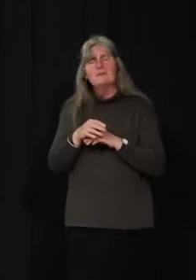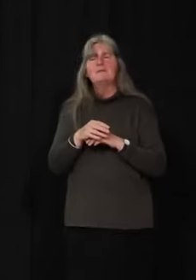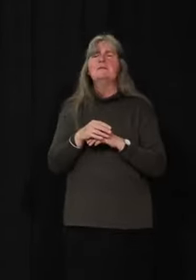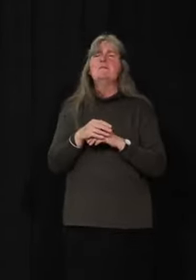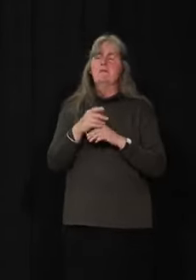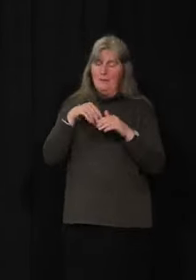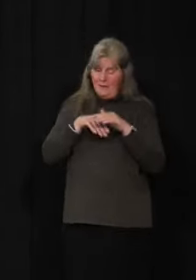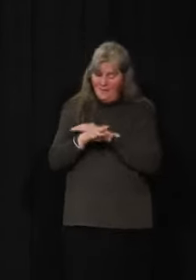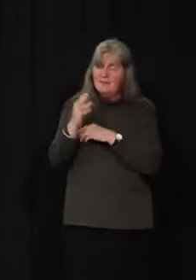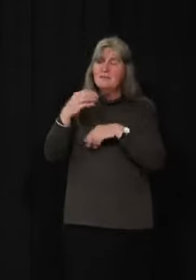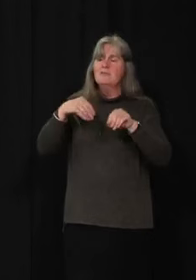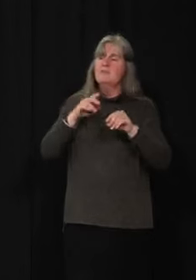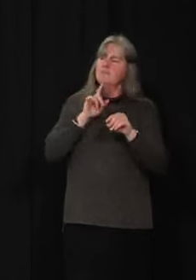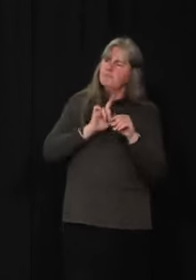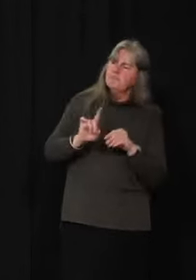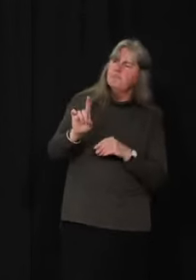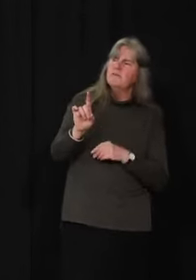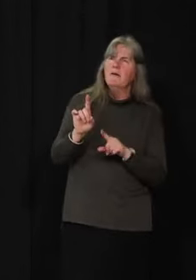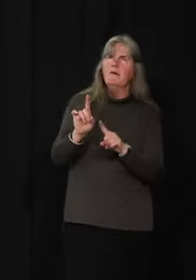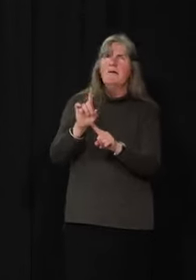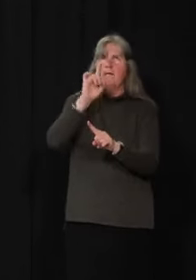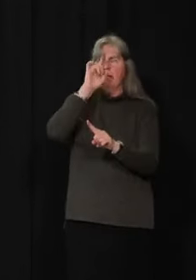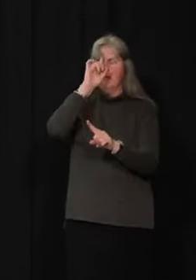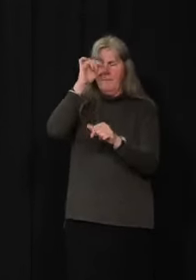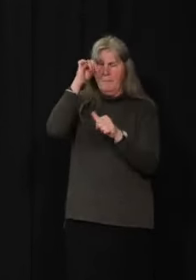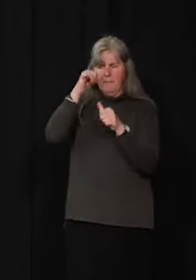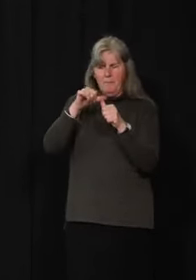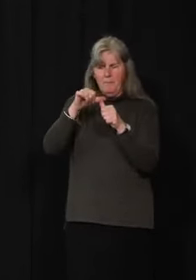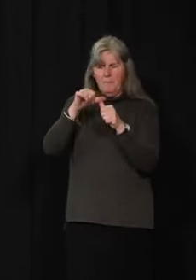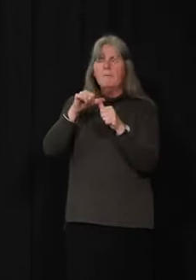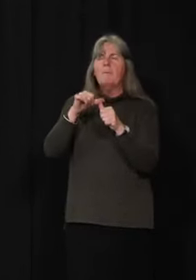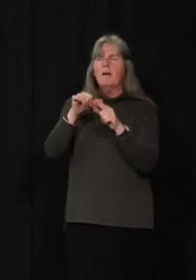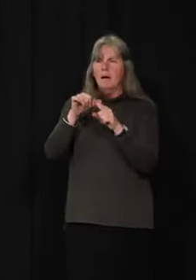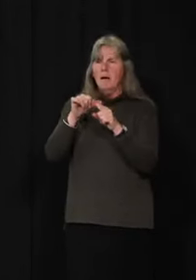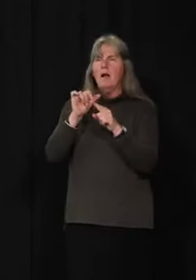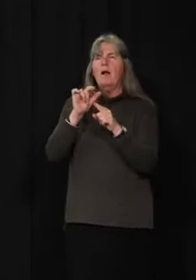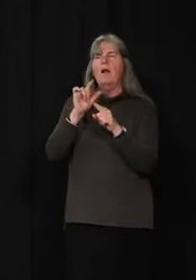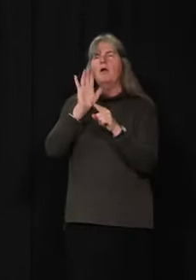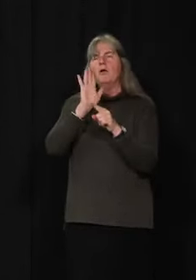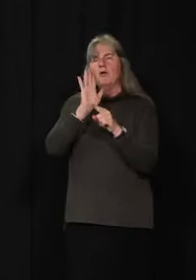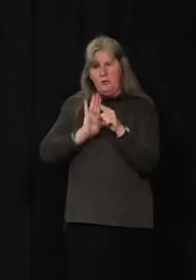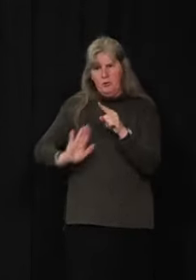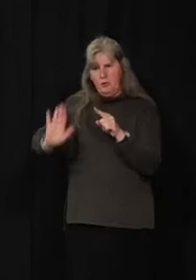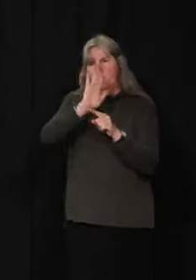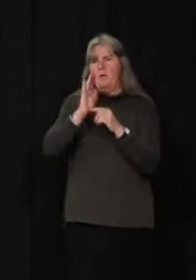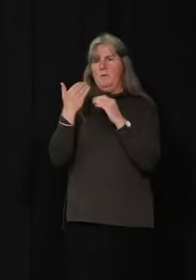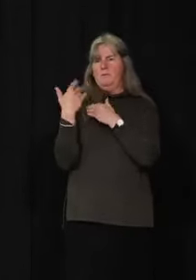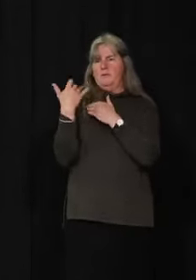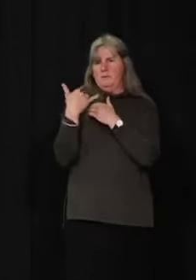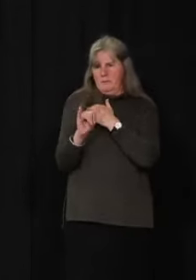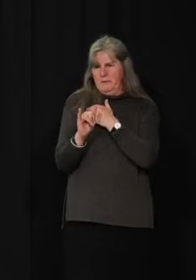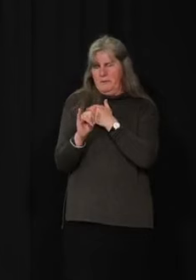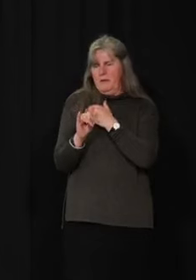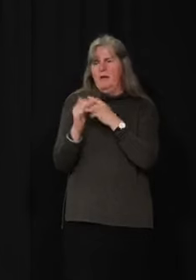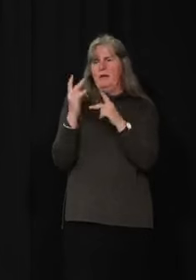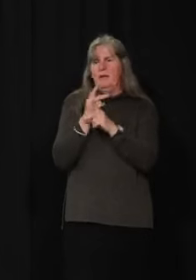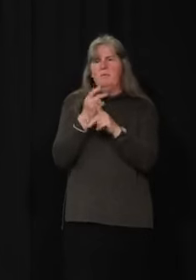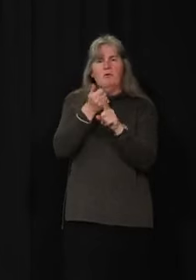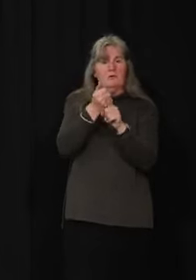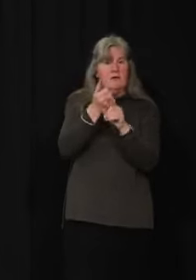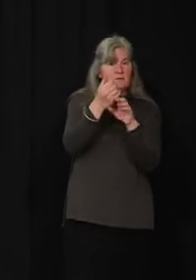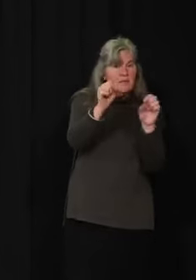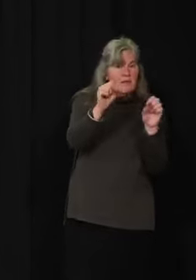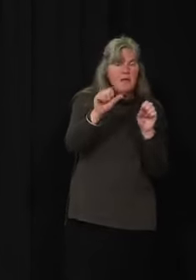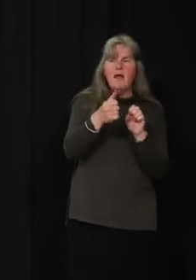people's stores. Don't lose sight of the fact that the responsibility is on you as an individual to keep others safe and to keep yourself